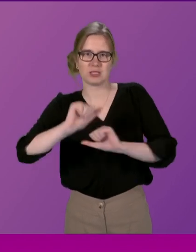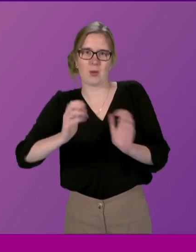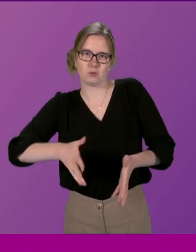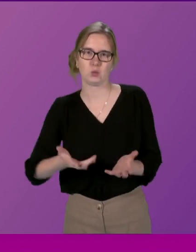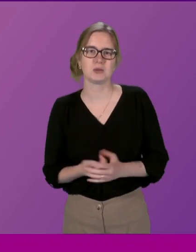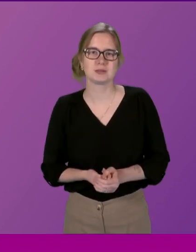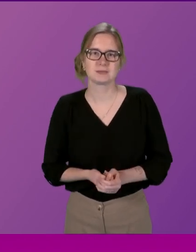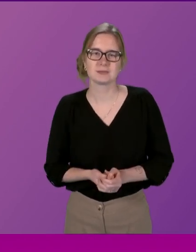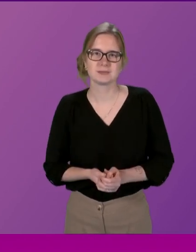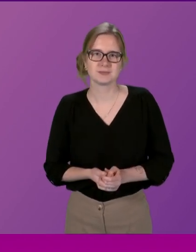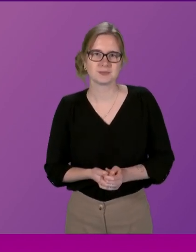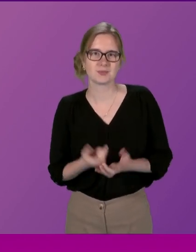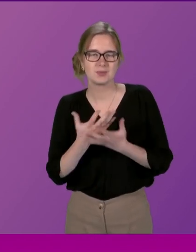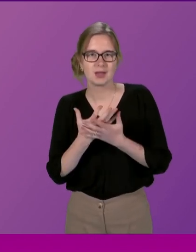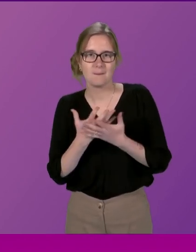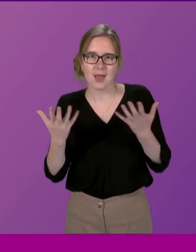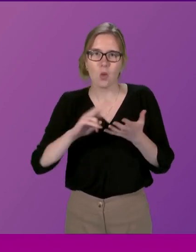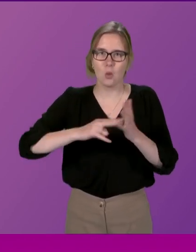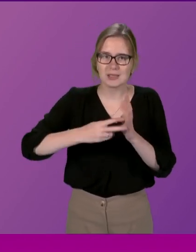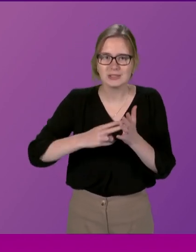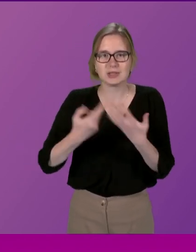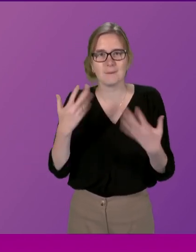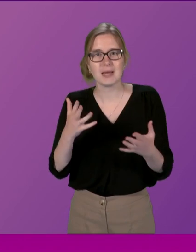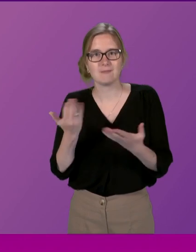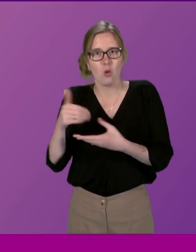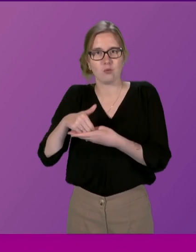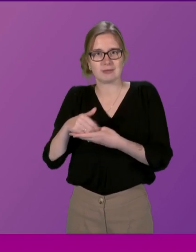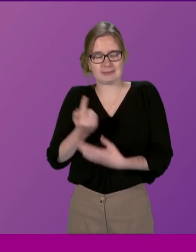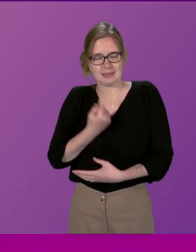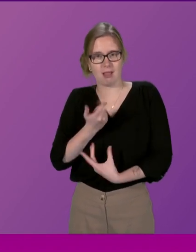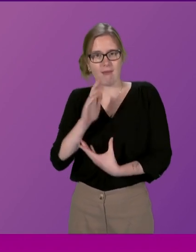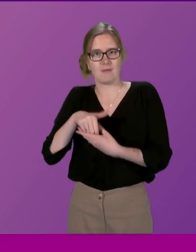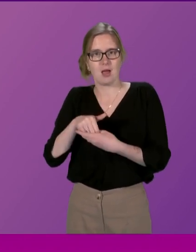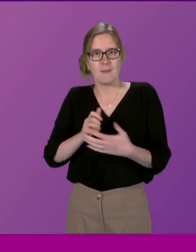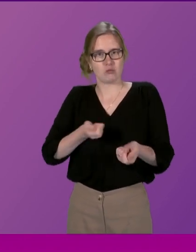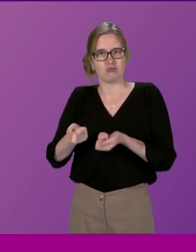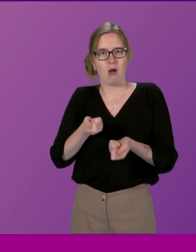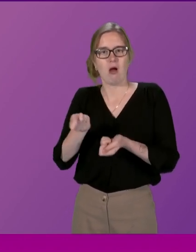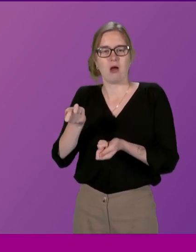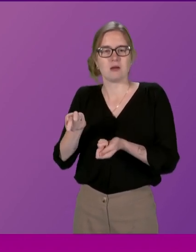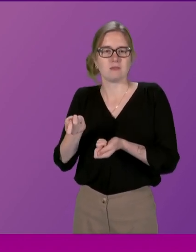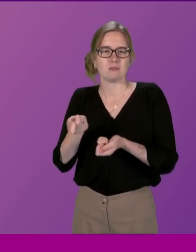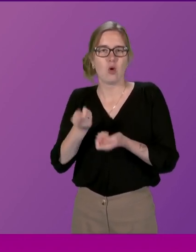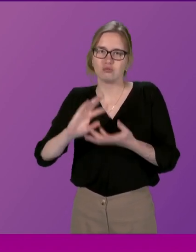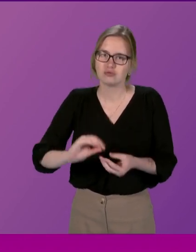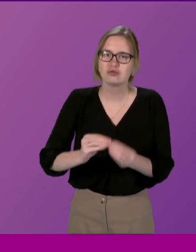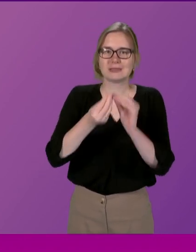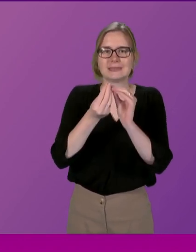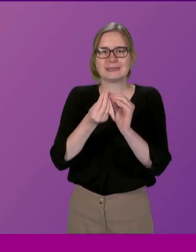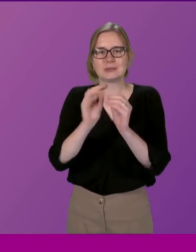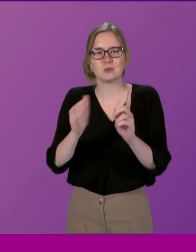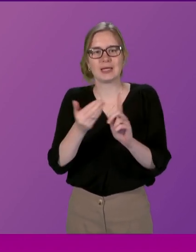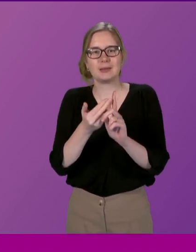many of these organizations that I have been involved with are run by or created to